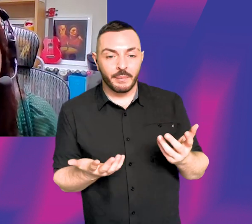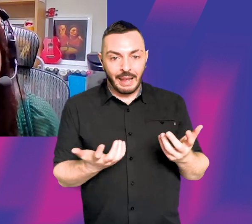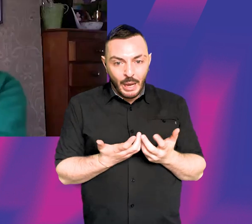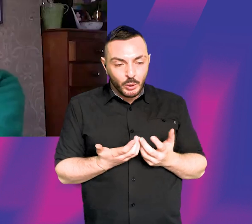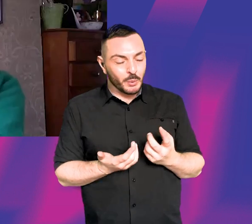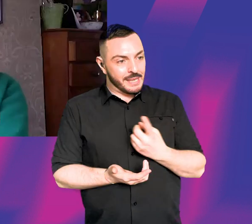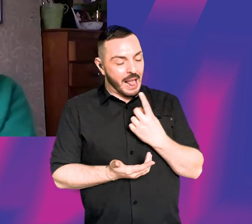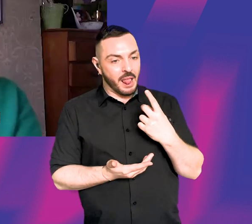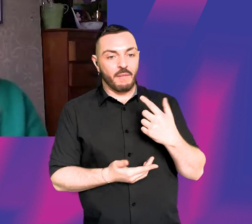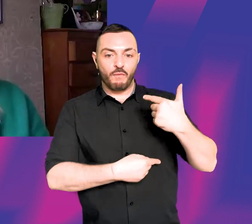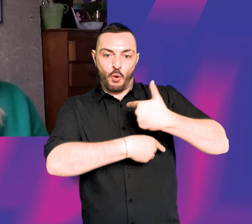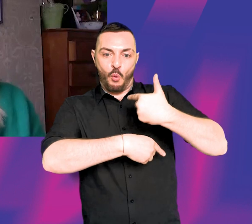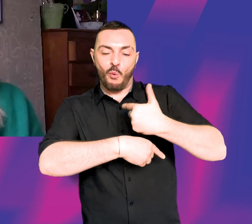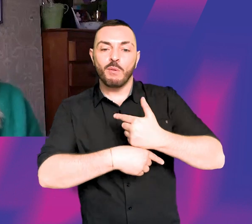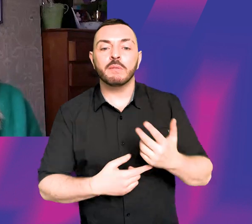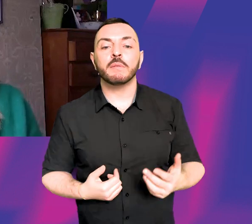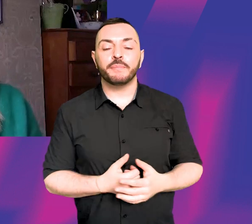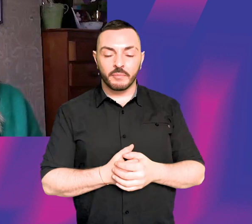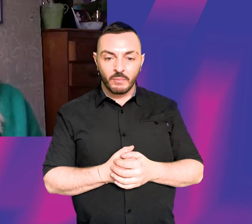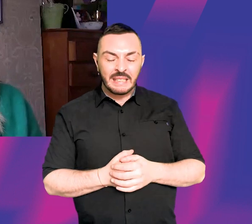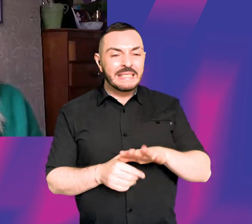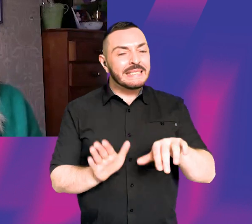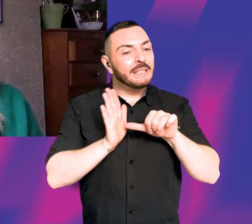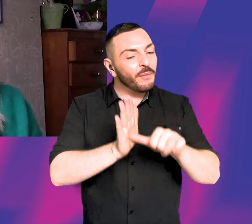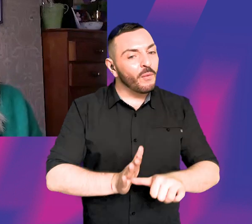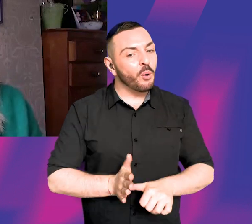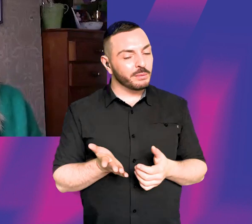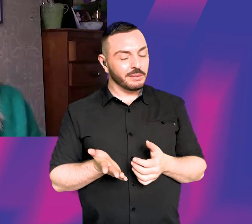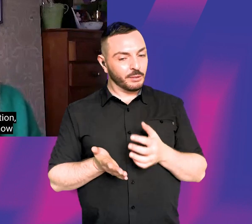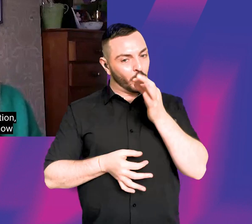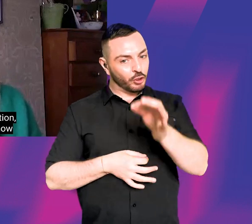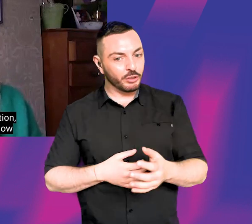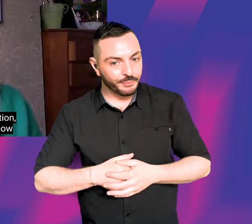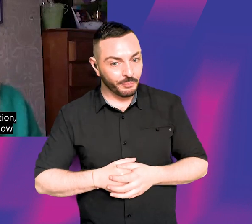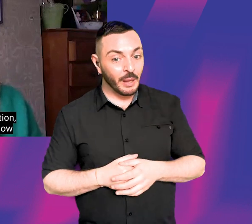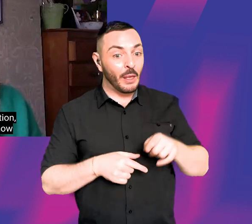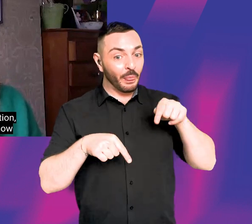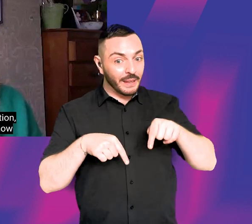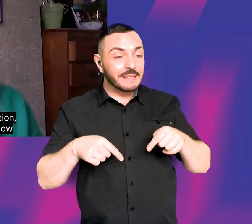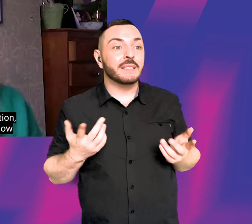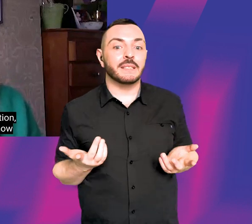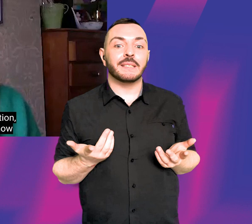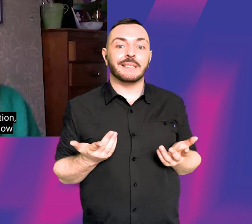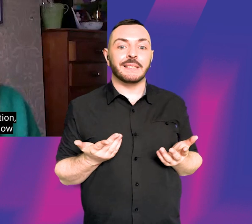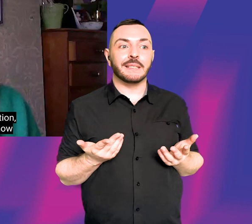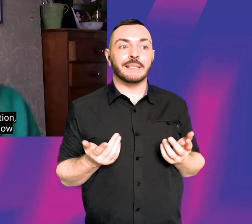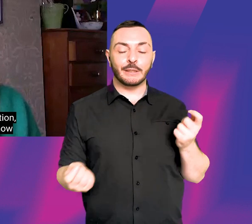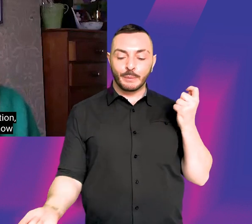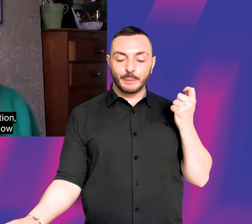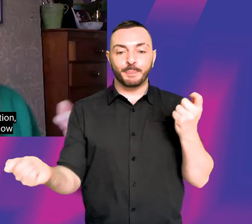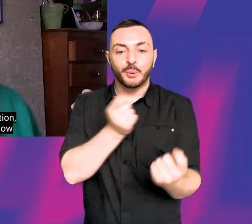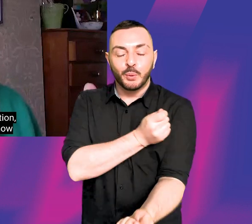auditions? Yeah, I think the difficult thing about this question is that the industry is in the middle of a massive transformation.